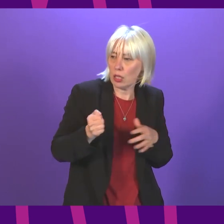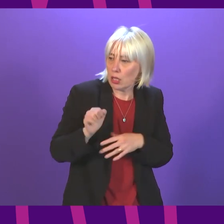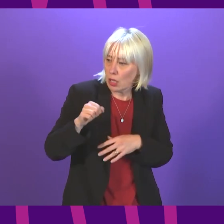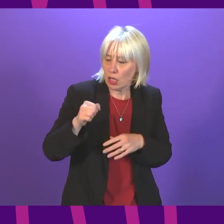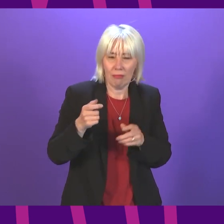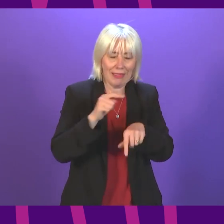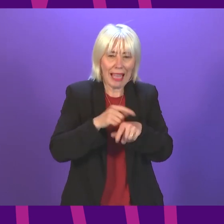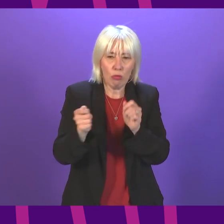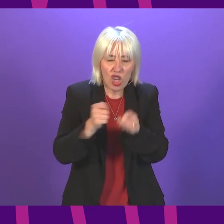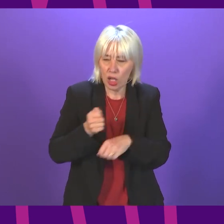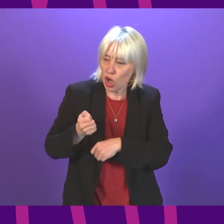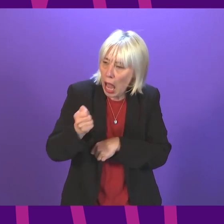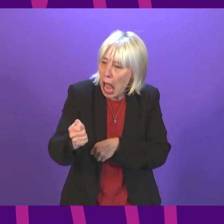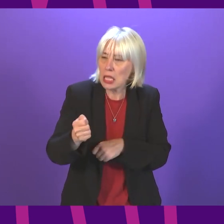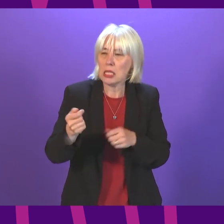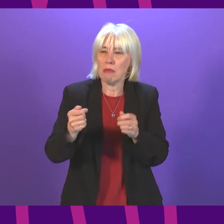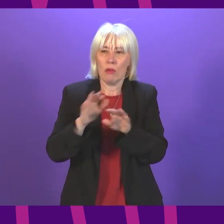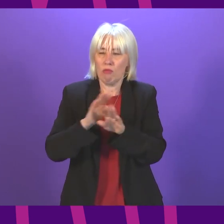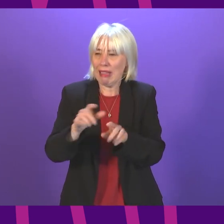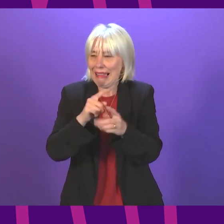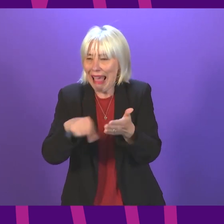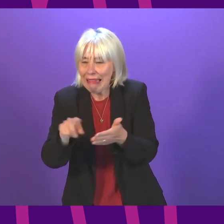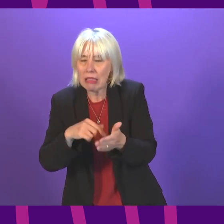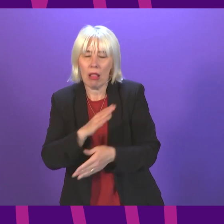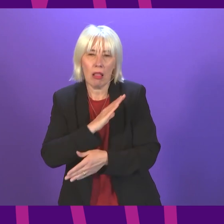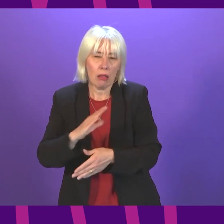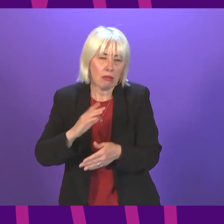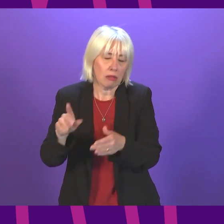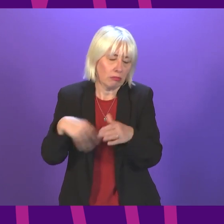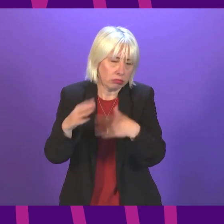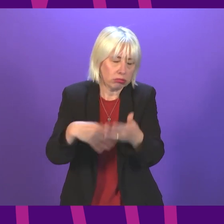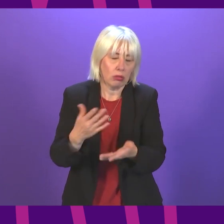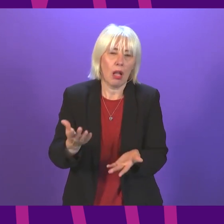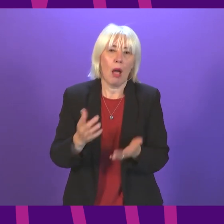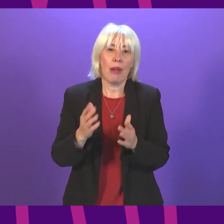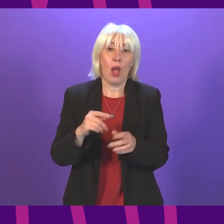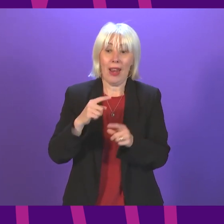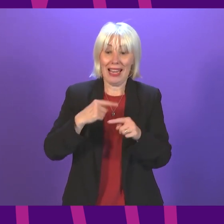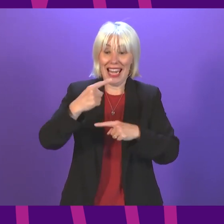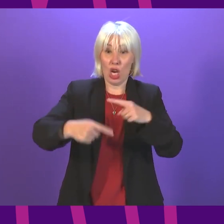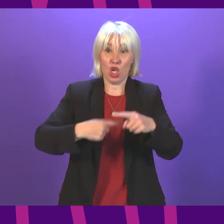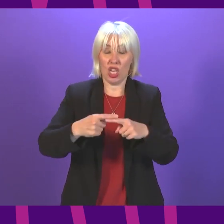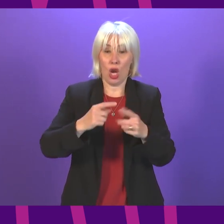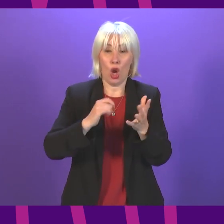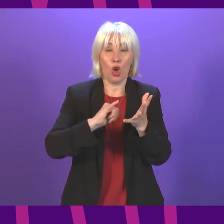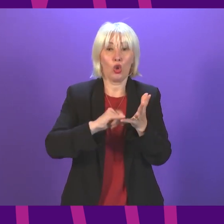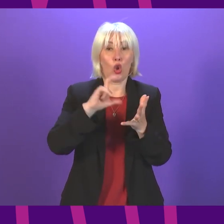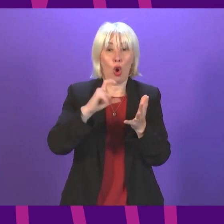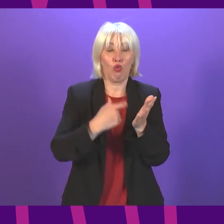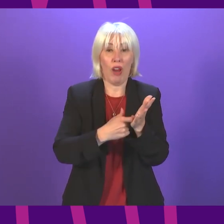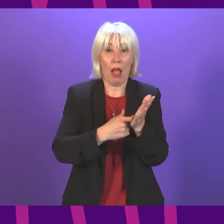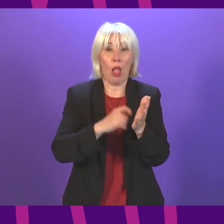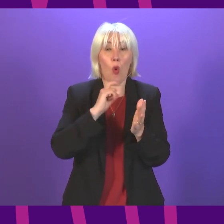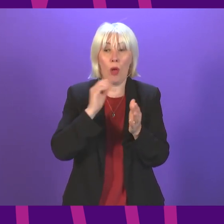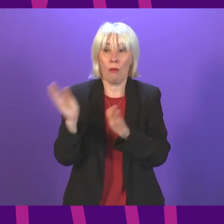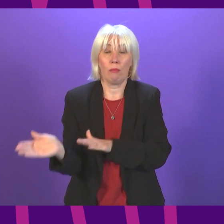confidence of workers and the travelling public. But next year, Scott Rail will pass into public sector ownership. So can I ask